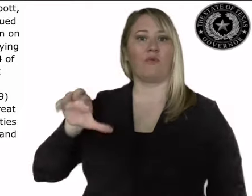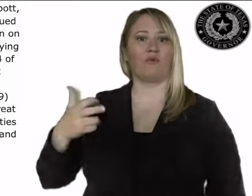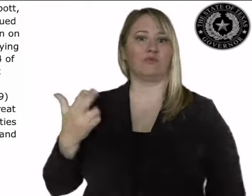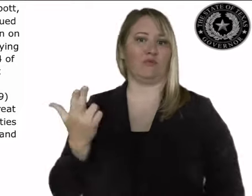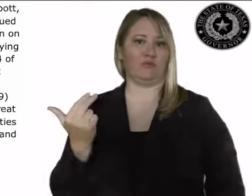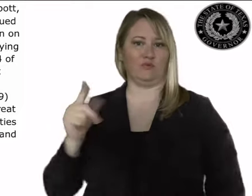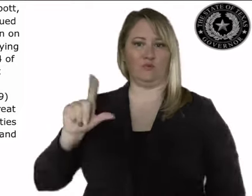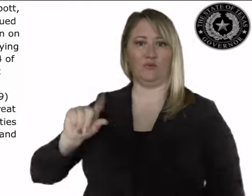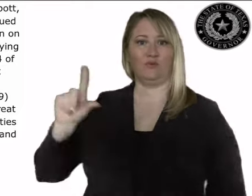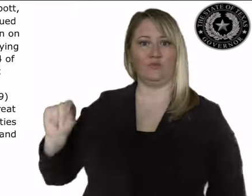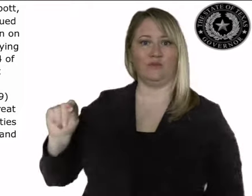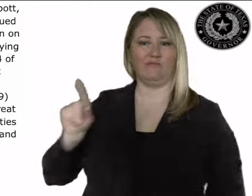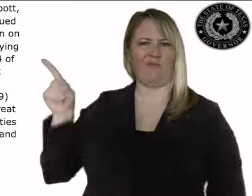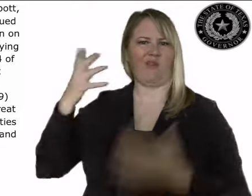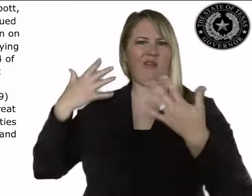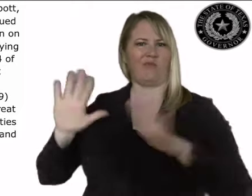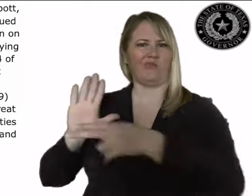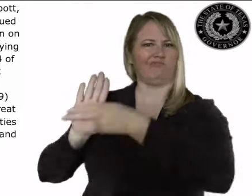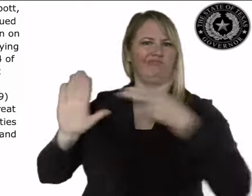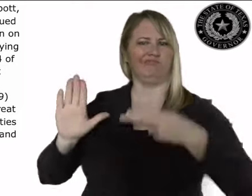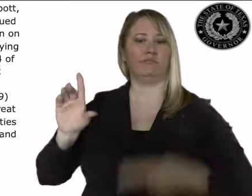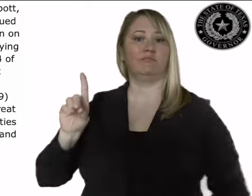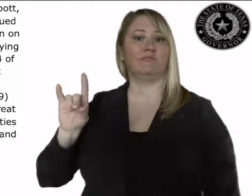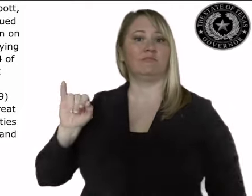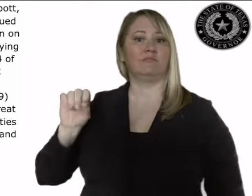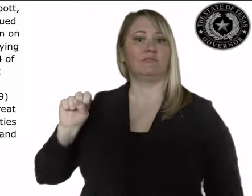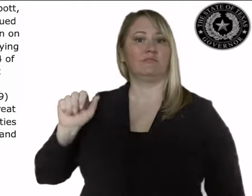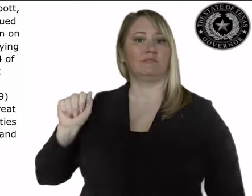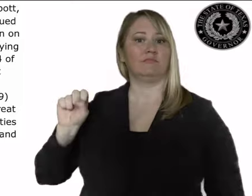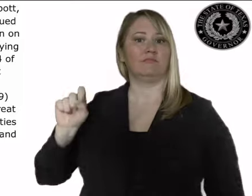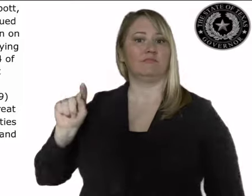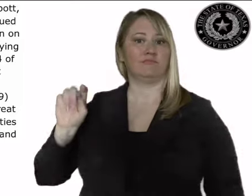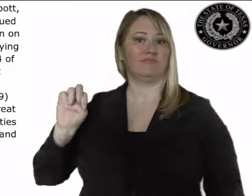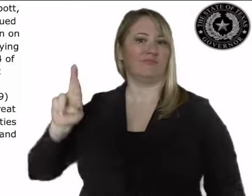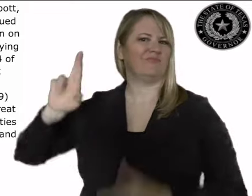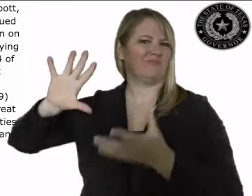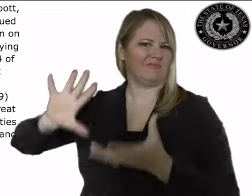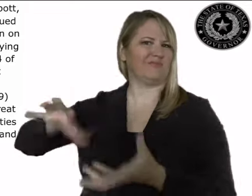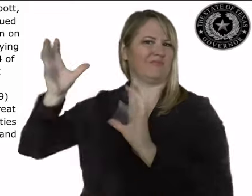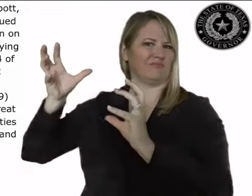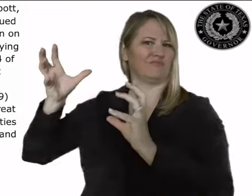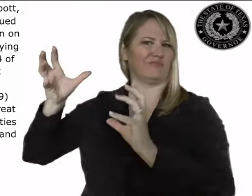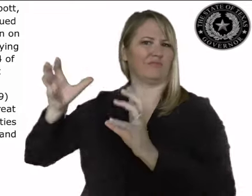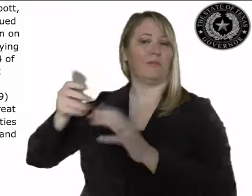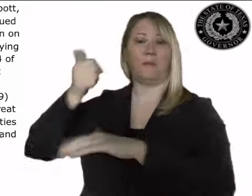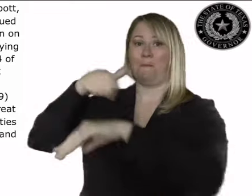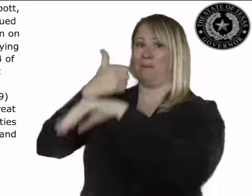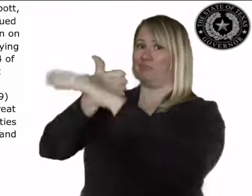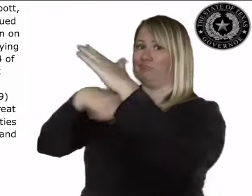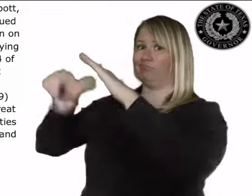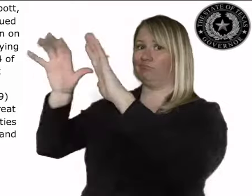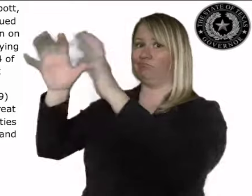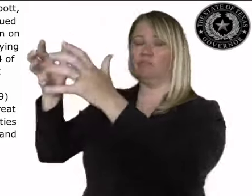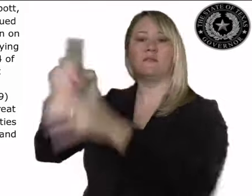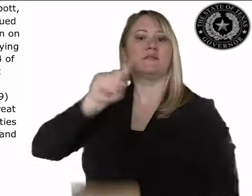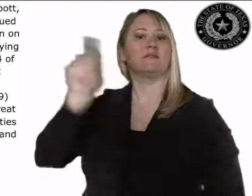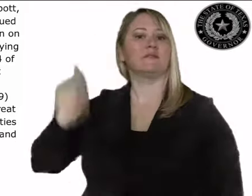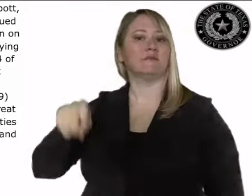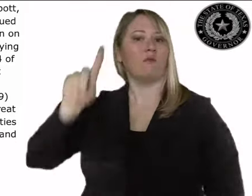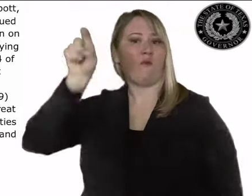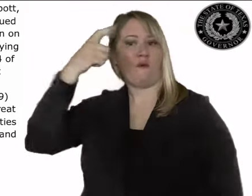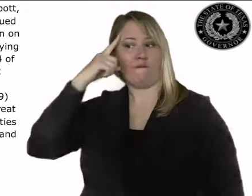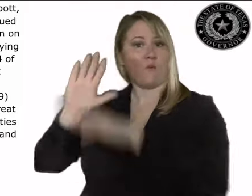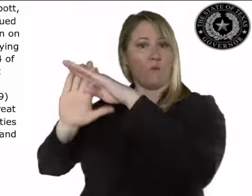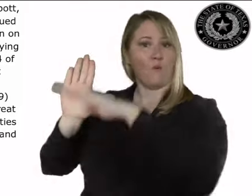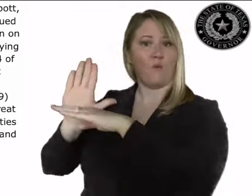2020, certifying under Section 418.014 of the Texas Government Code that the